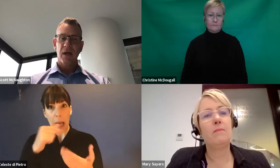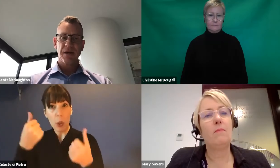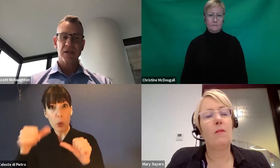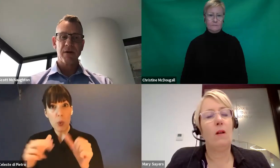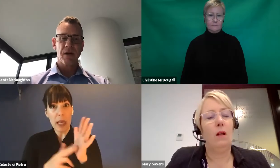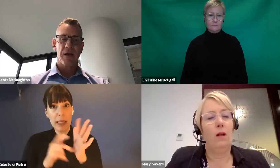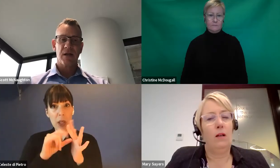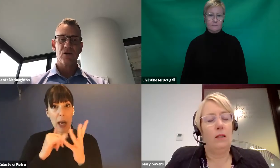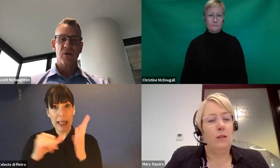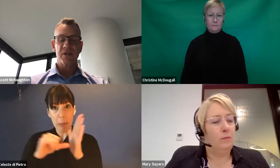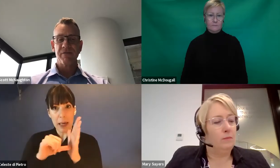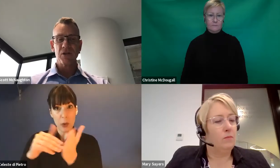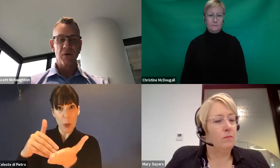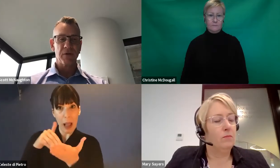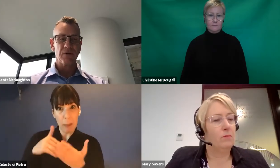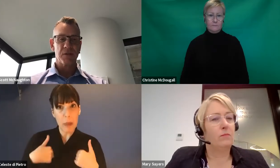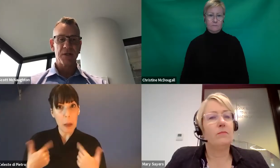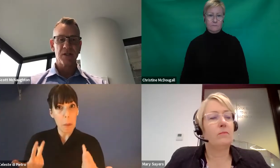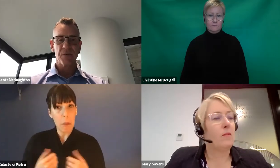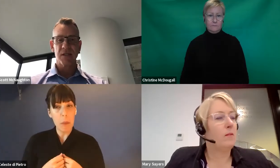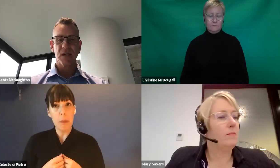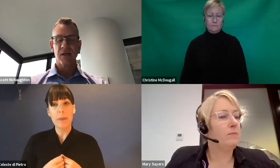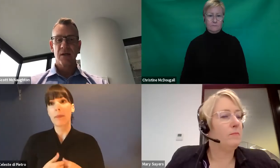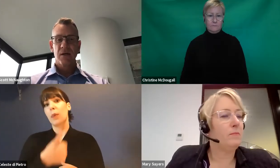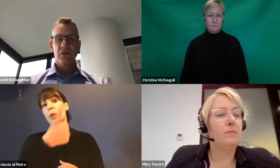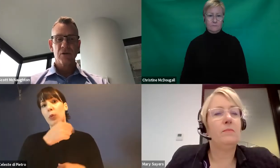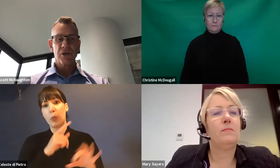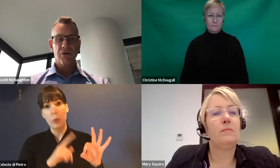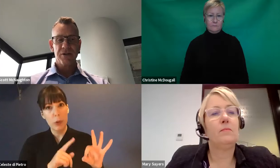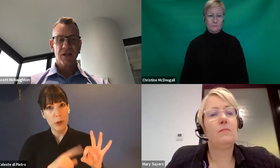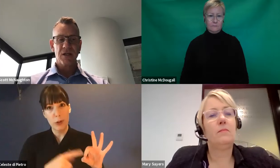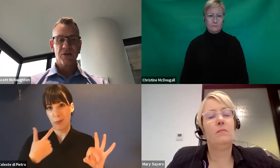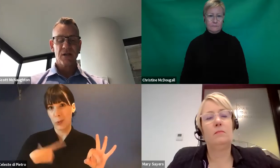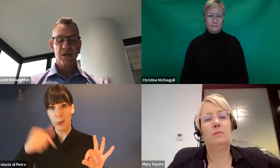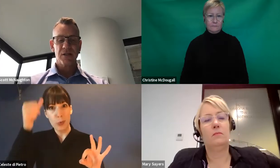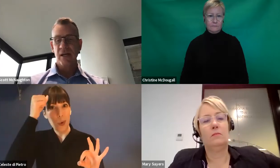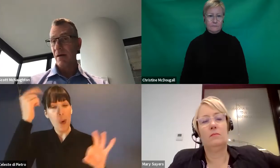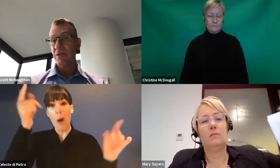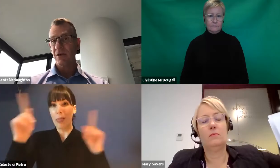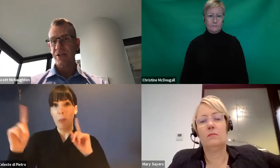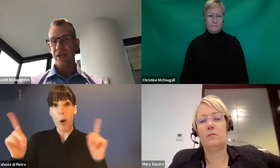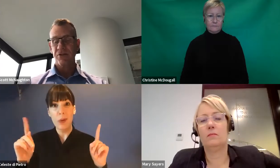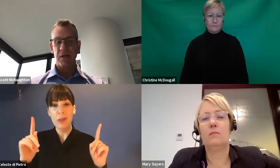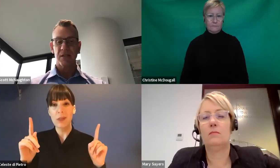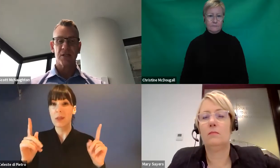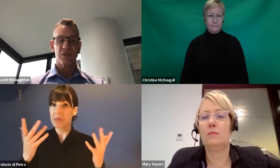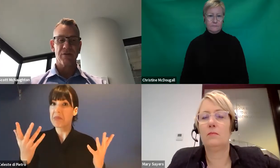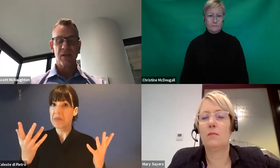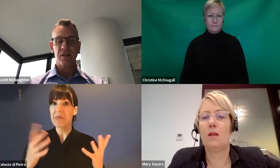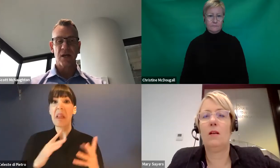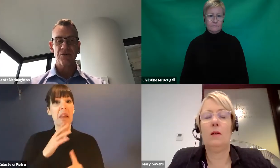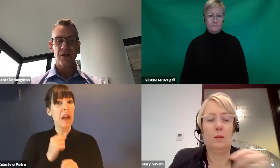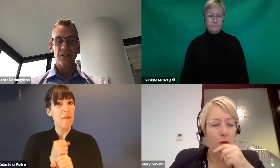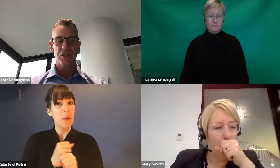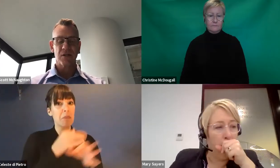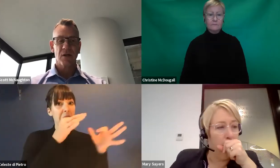Yeah, thanks, Mary. Another good question. Very topical, especially as we're seeing schools across the country, state governments across the country make decisions around